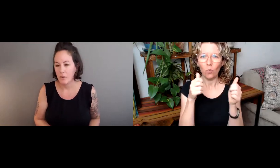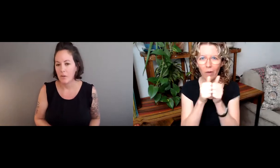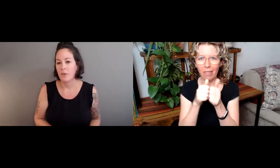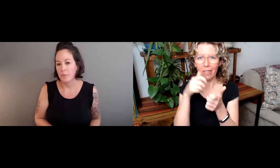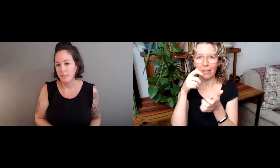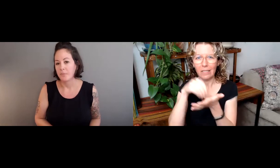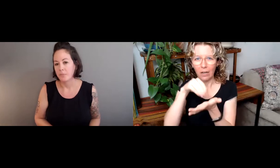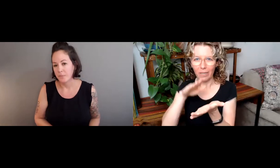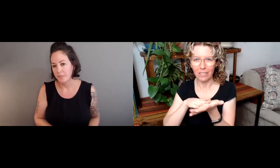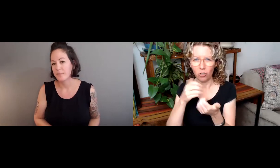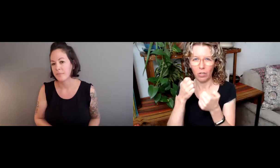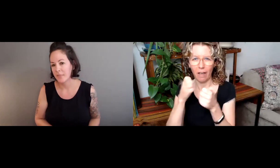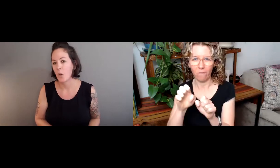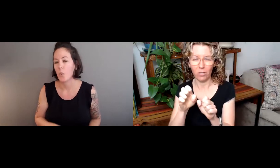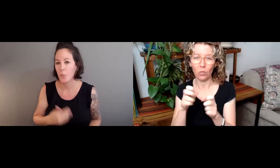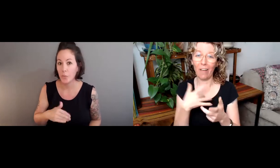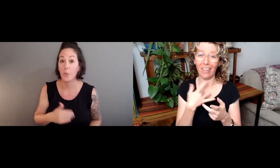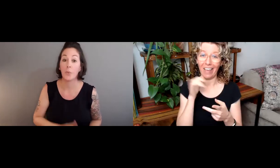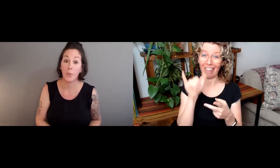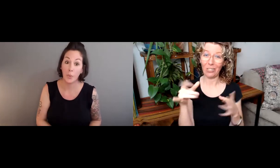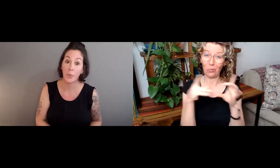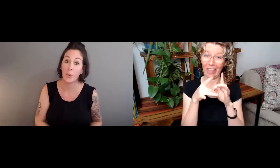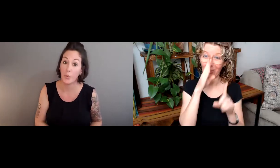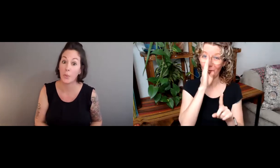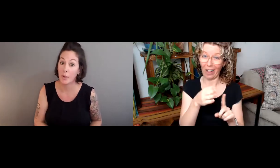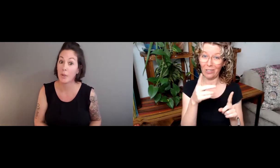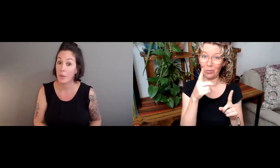studies with documentation efforts?